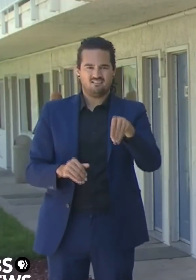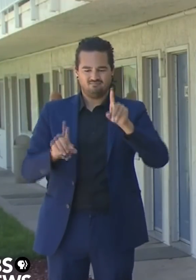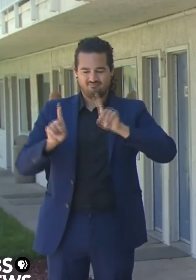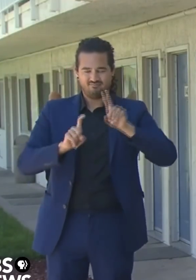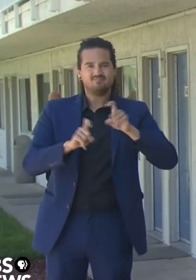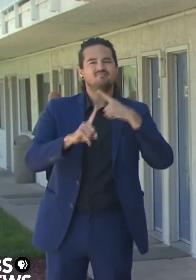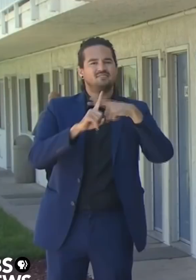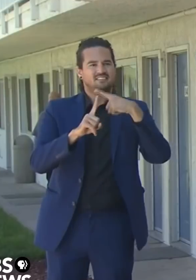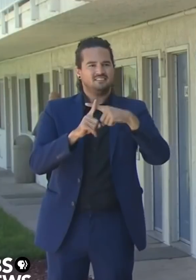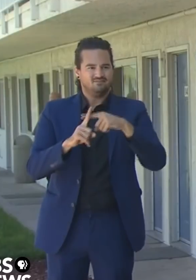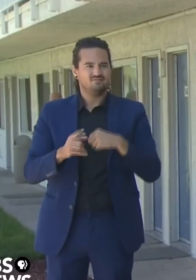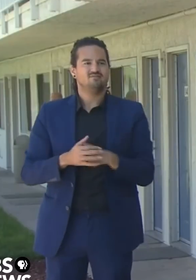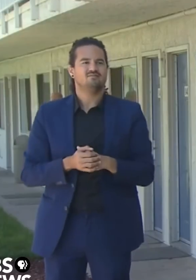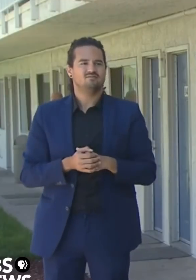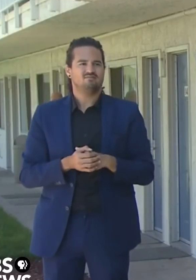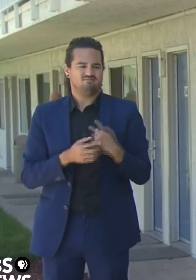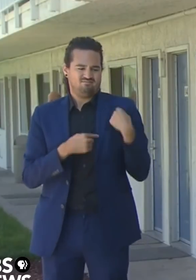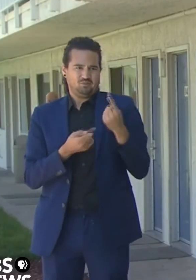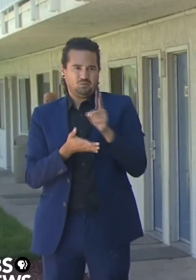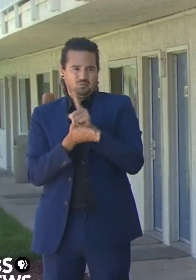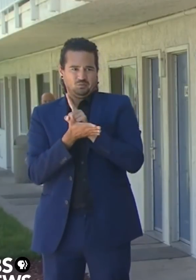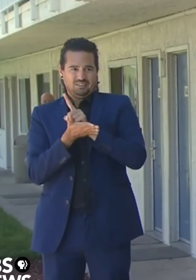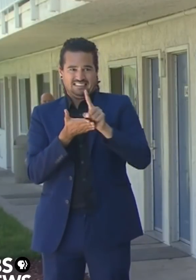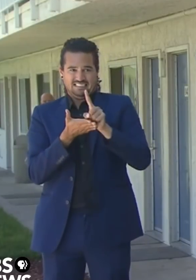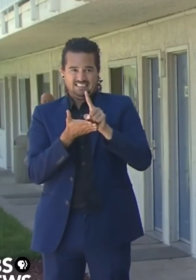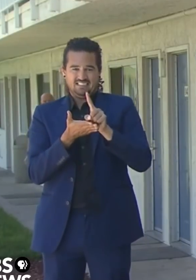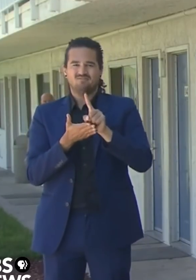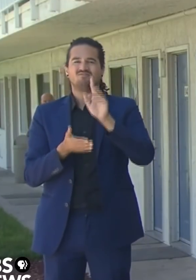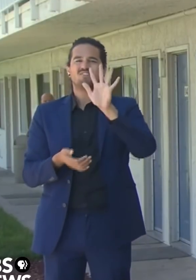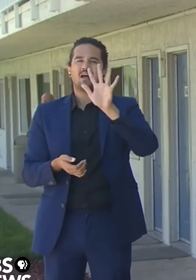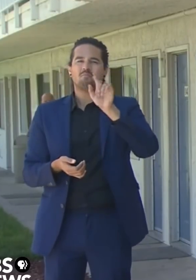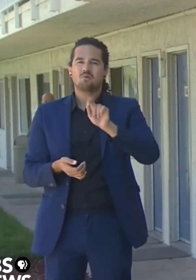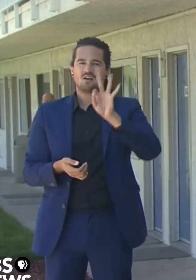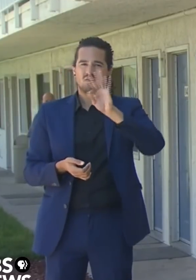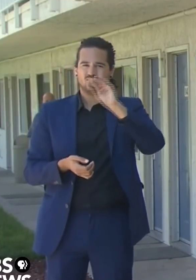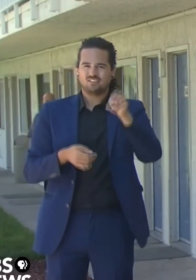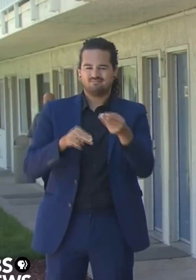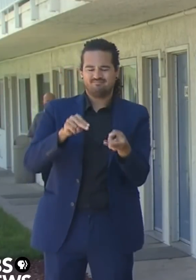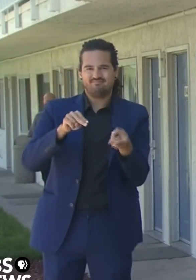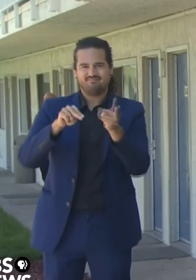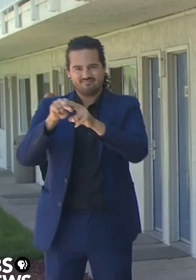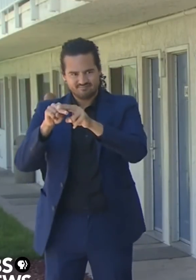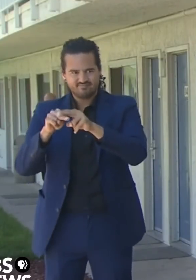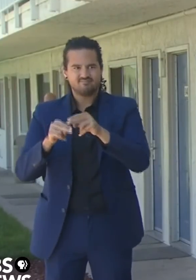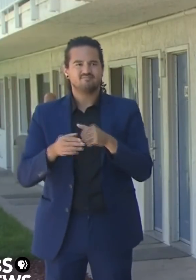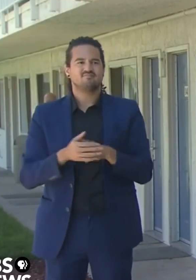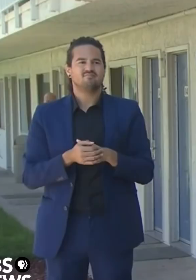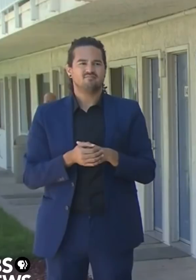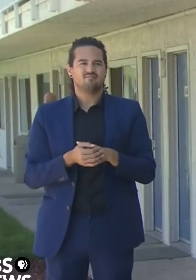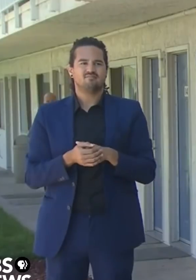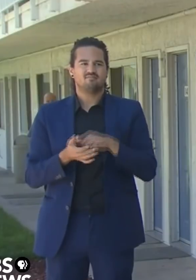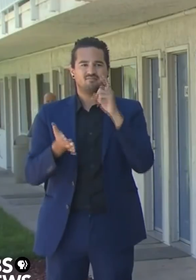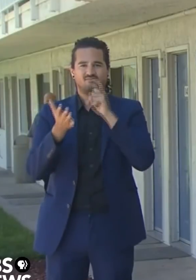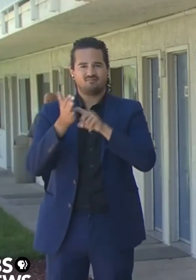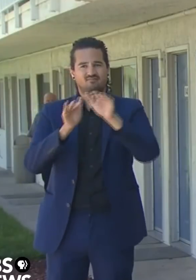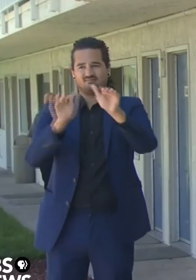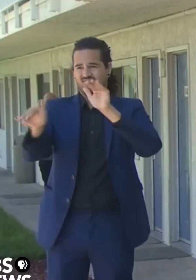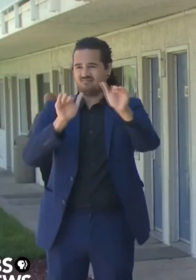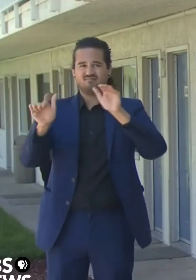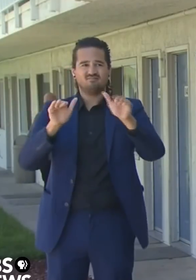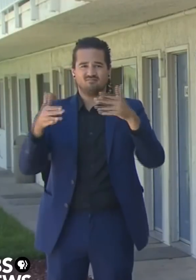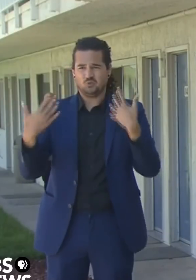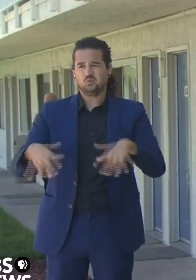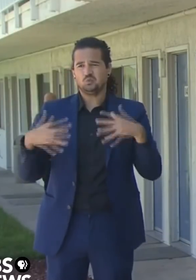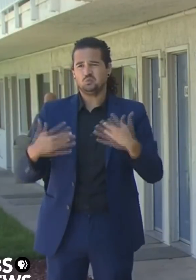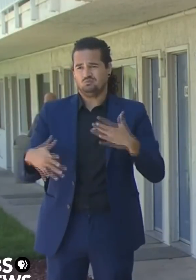to 5.9%. So that's a point of caution, point of consideration, and obviously a point of concern. That